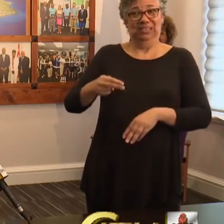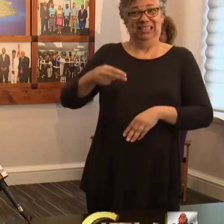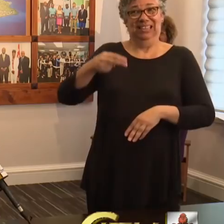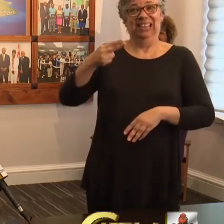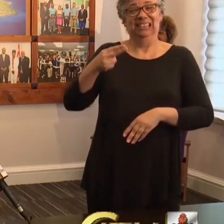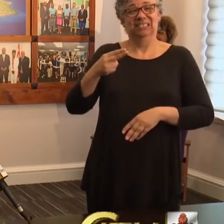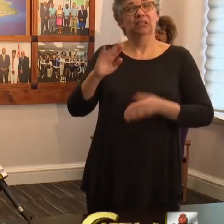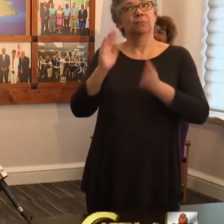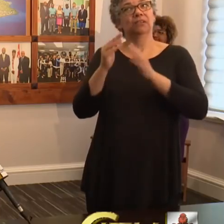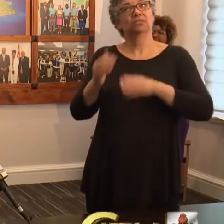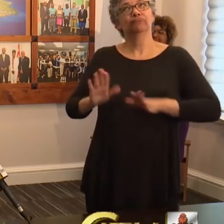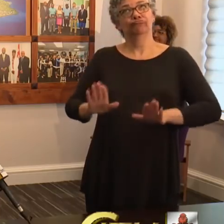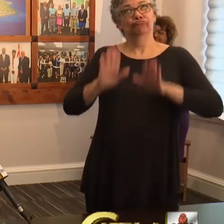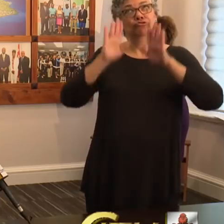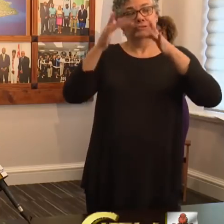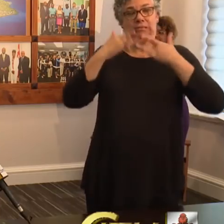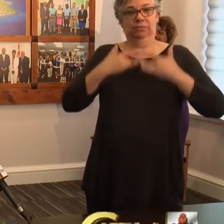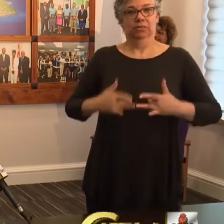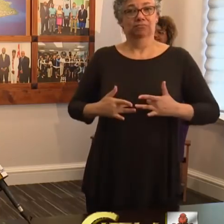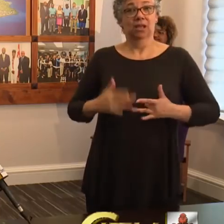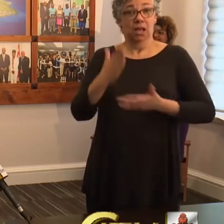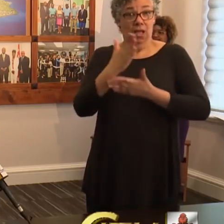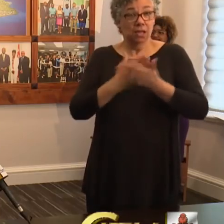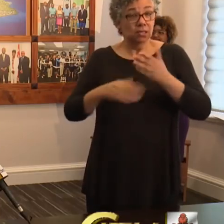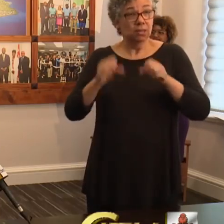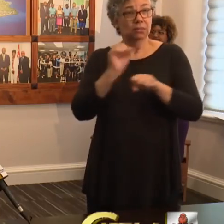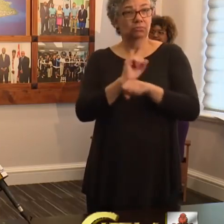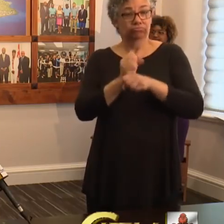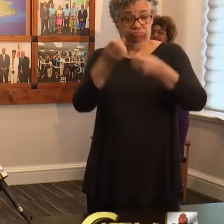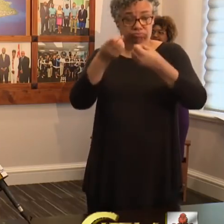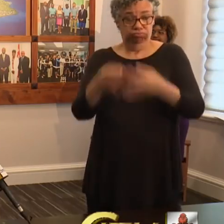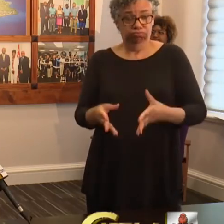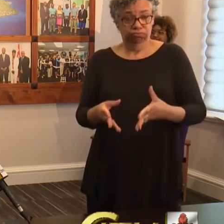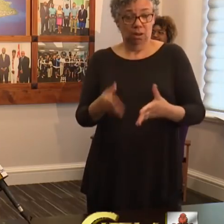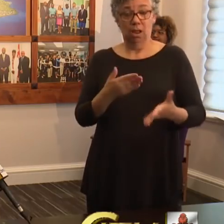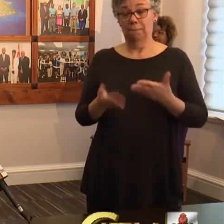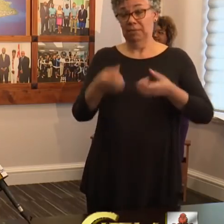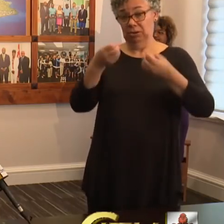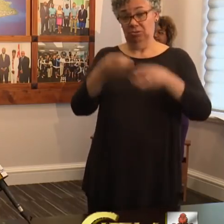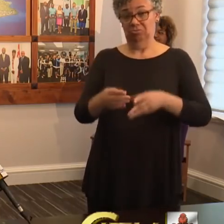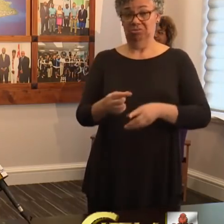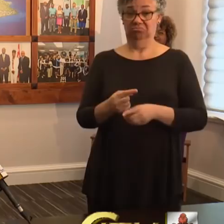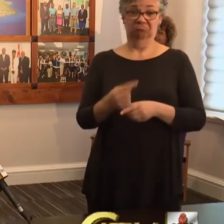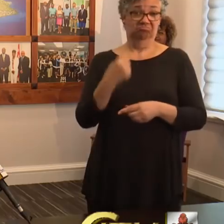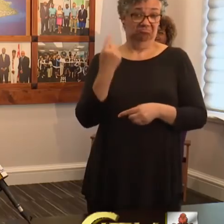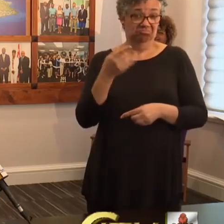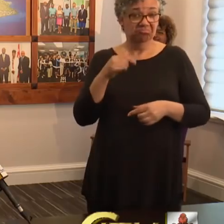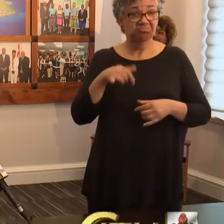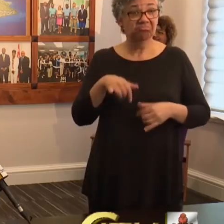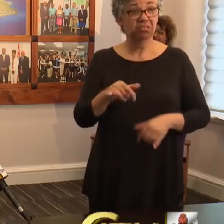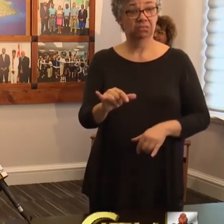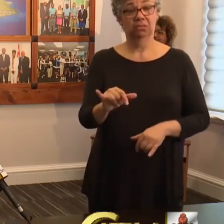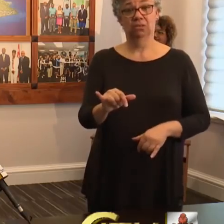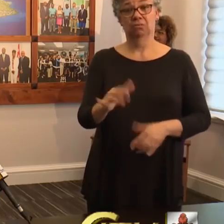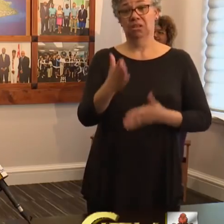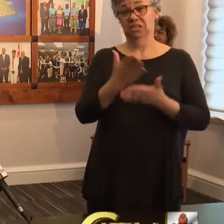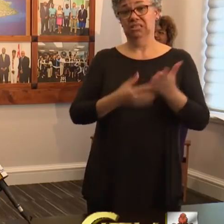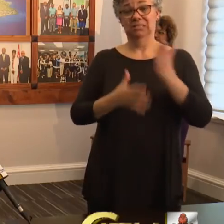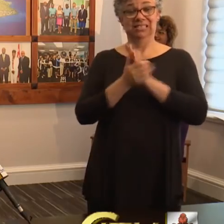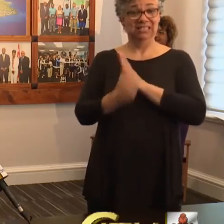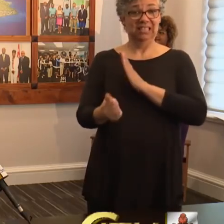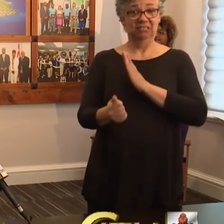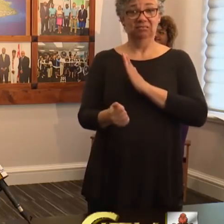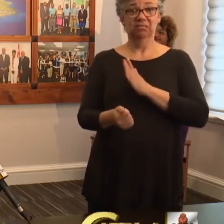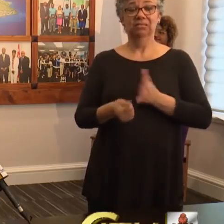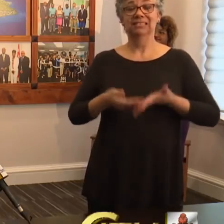Recession. Some of the jobs that have been lost may be lost forever. Some of the skills that have provided